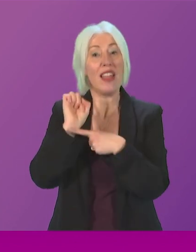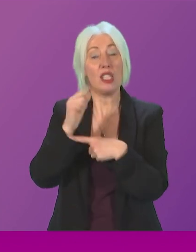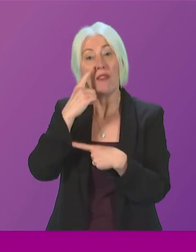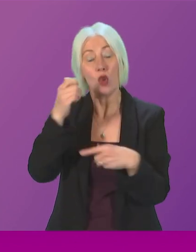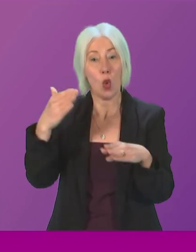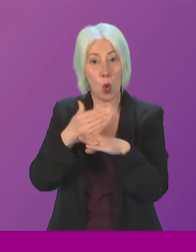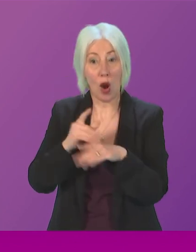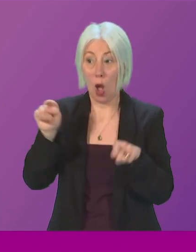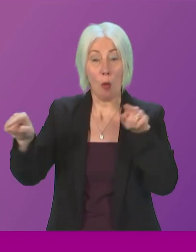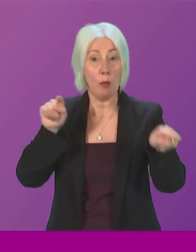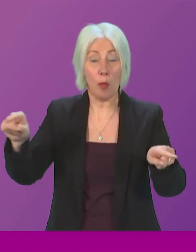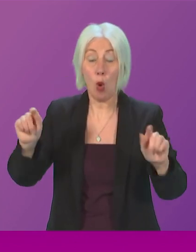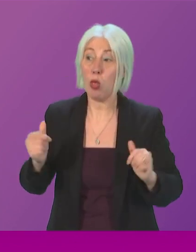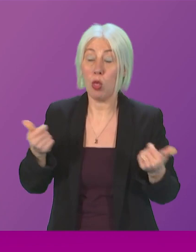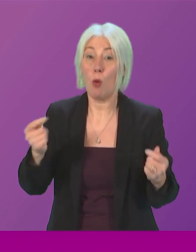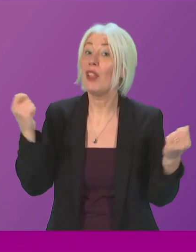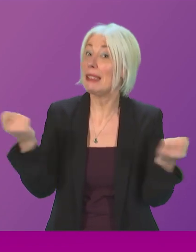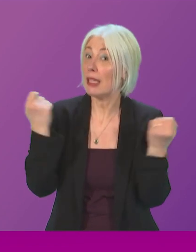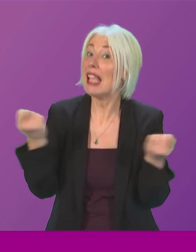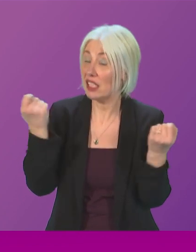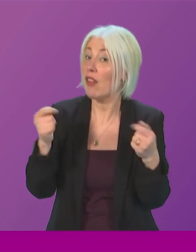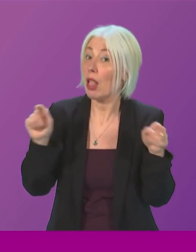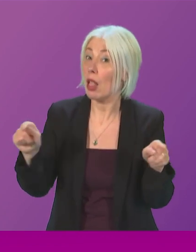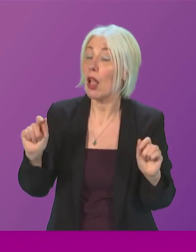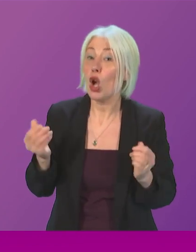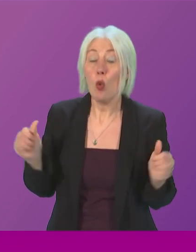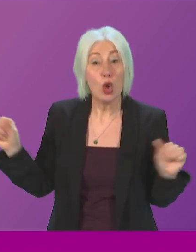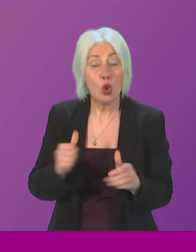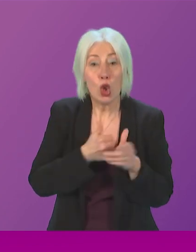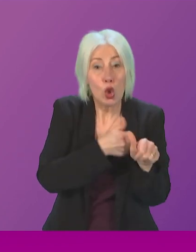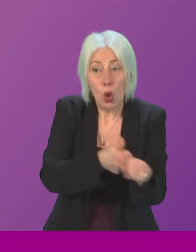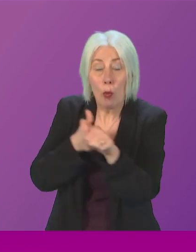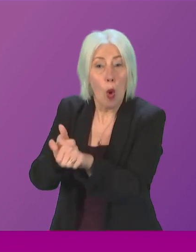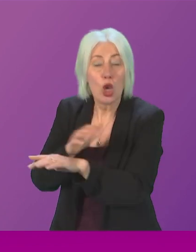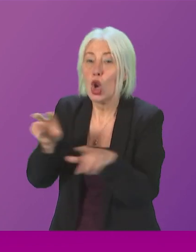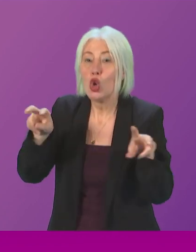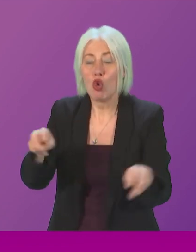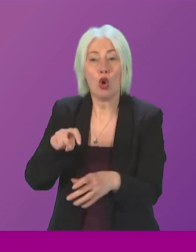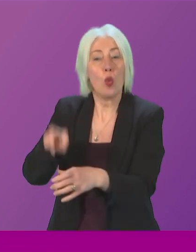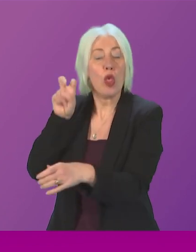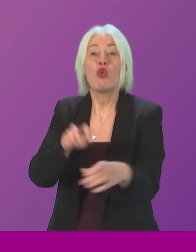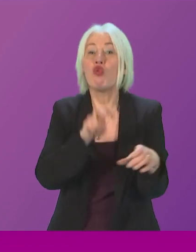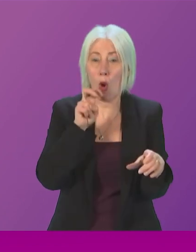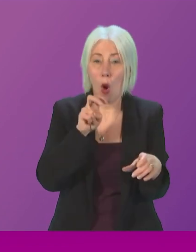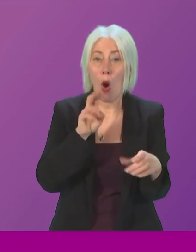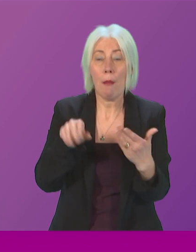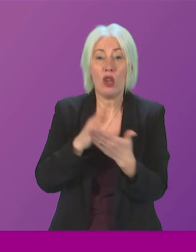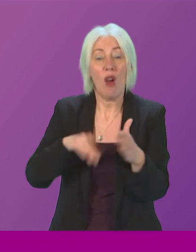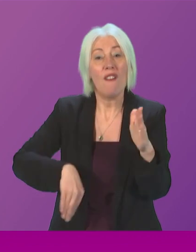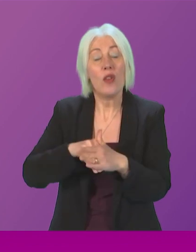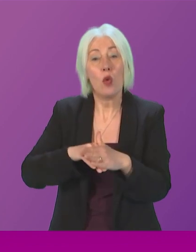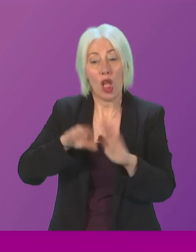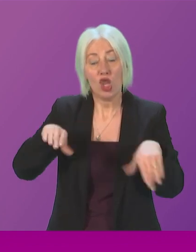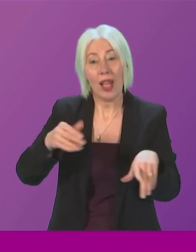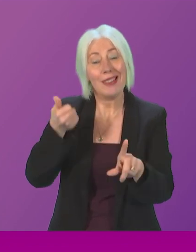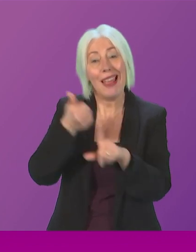offered by the successful youth navigator programme should be supported not withdrawn and that a full child impact assessment